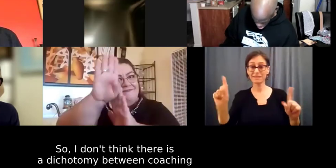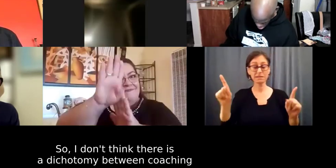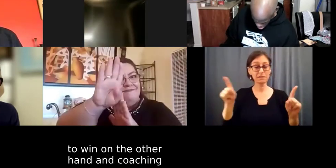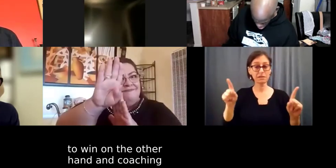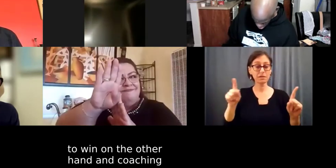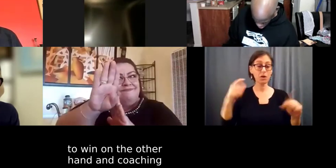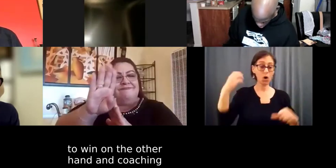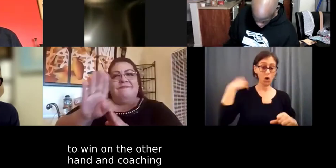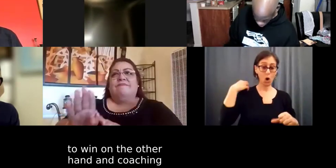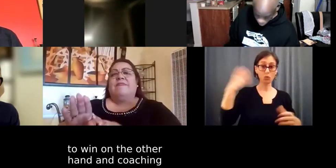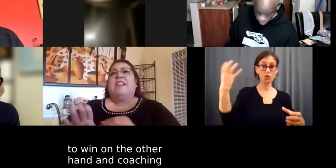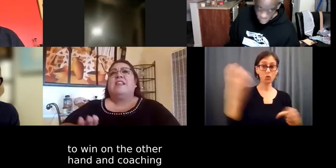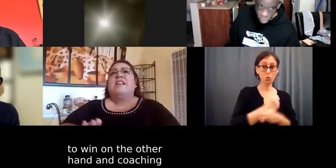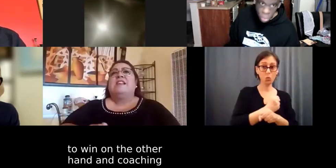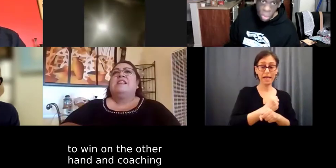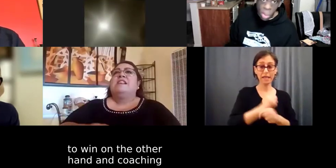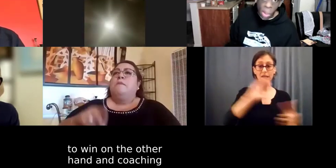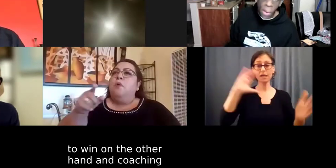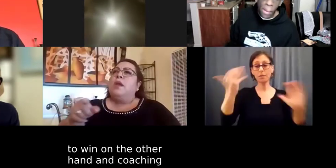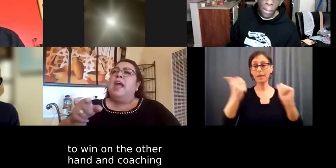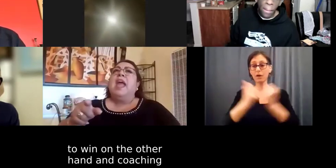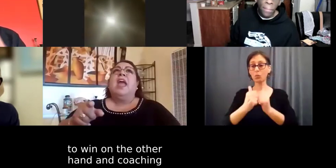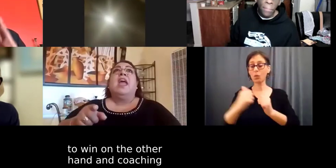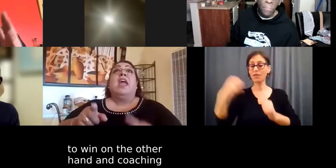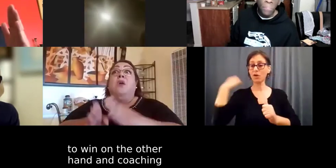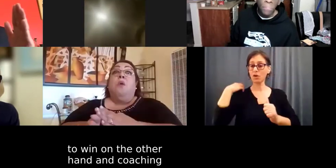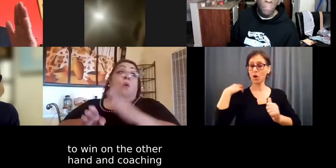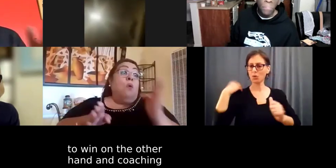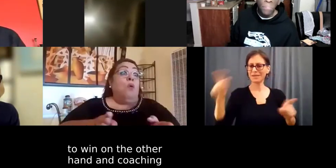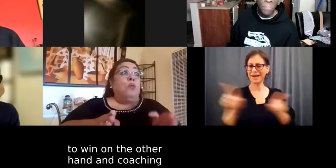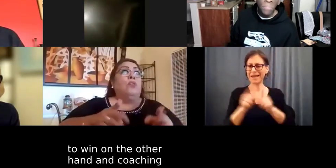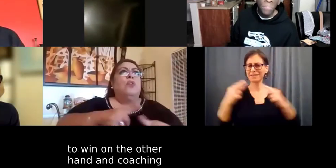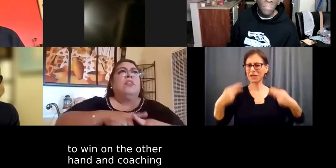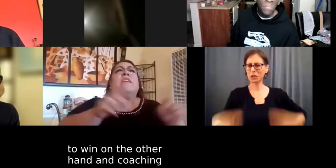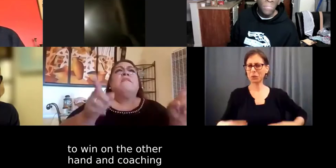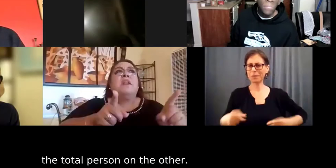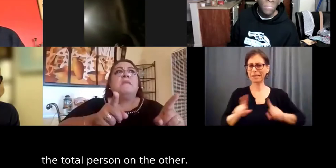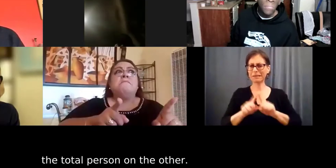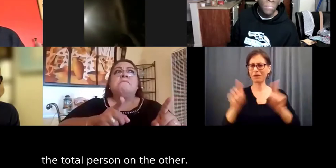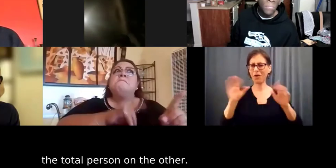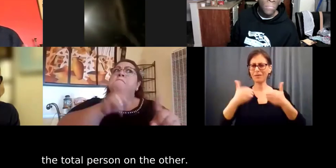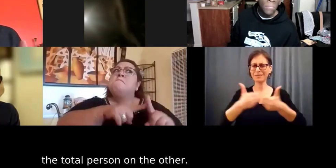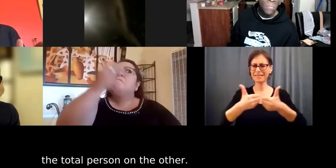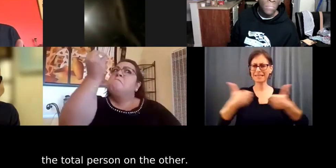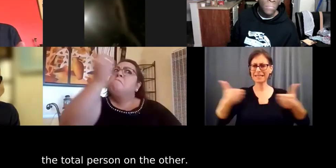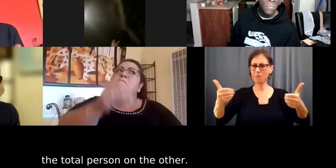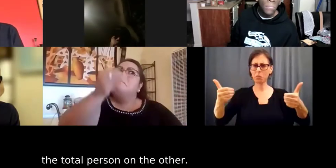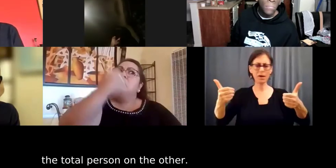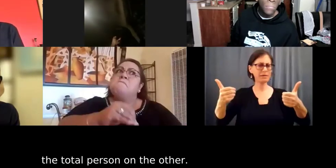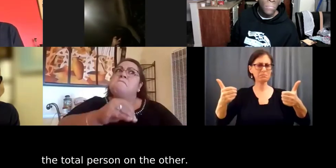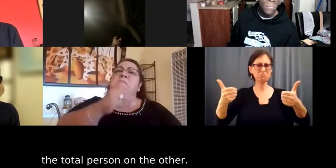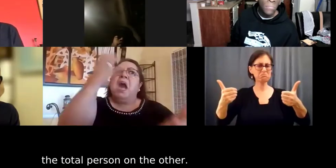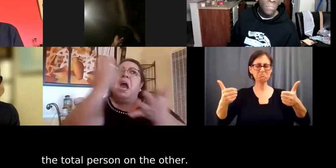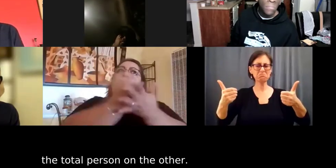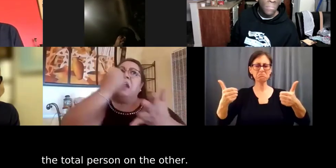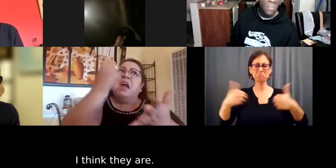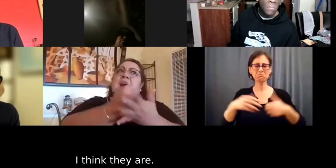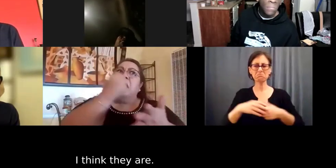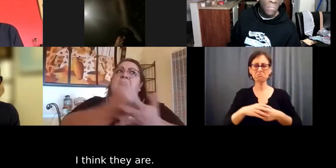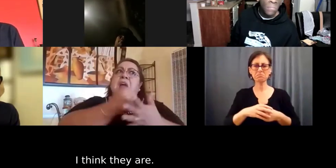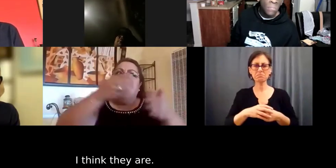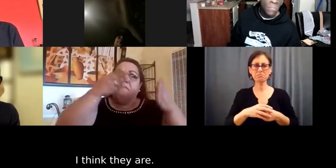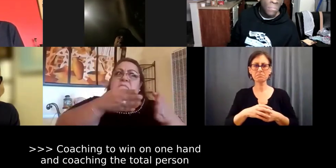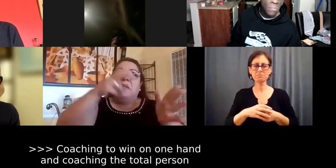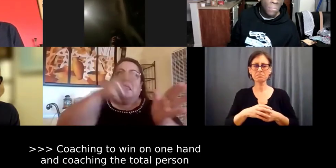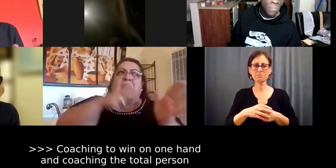know, coaching to win on the other hand and on one hand and, and coaching, uh, you know, the, the total person on the other,